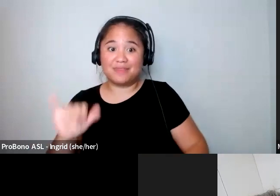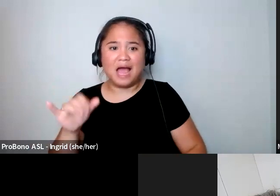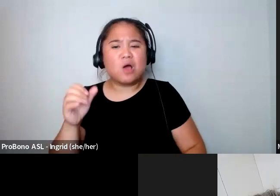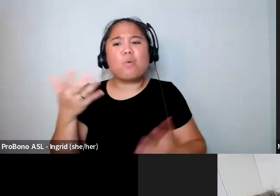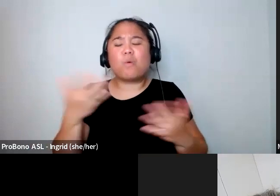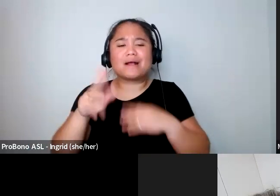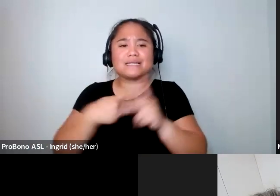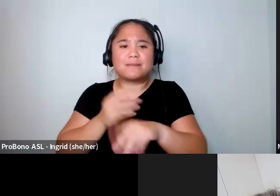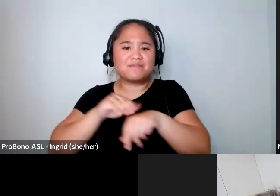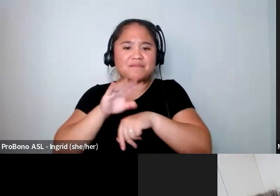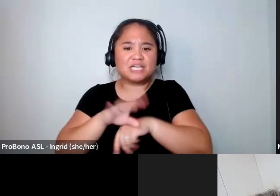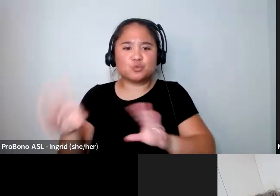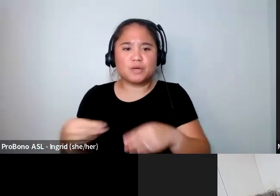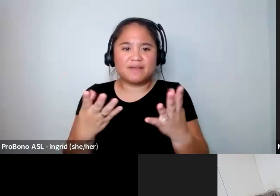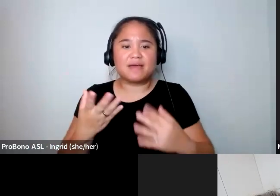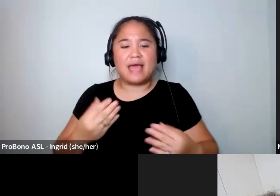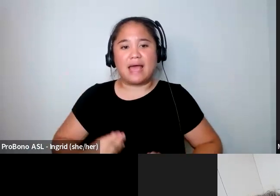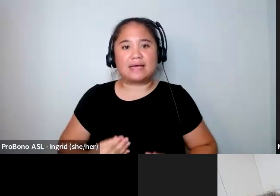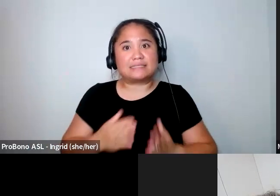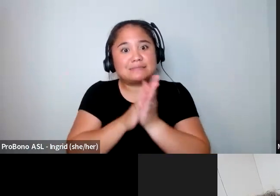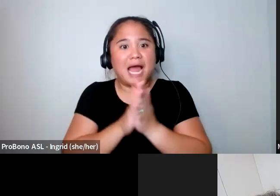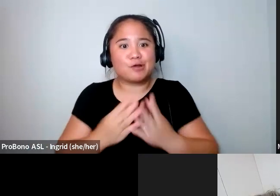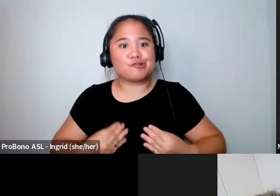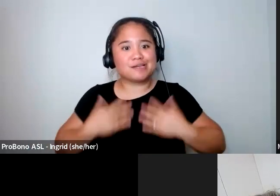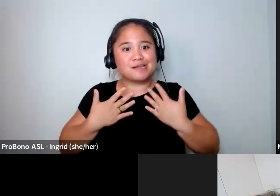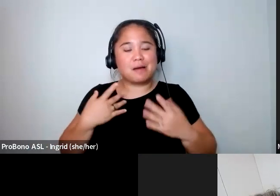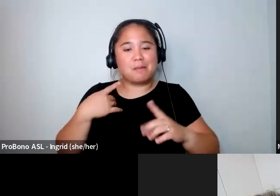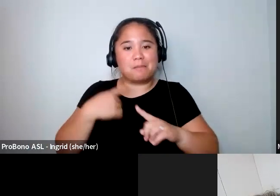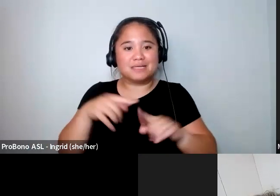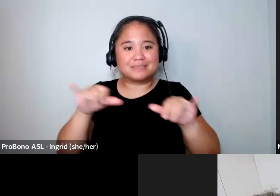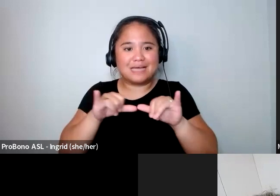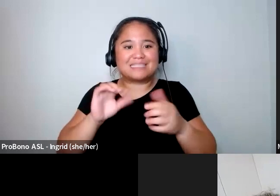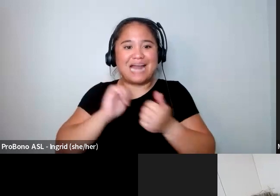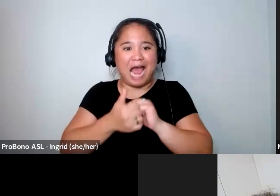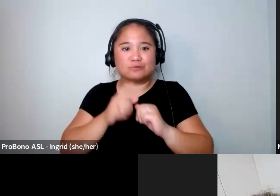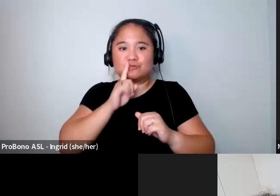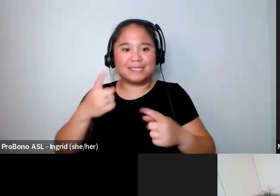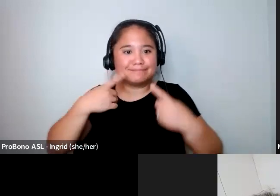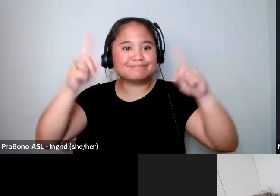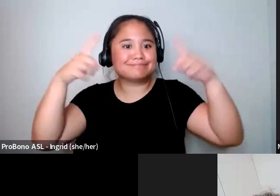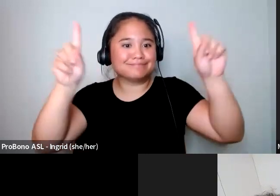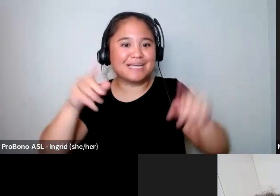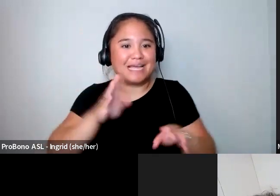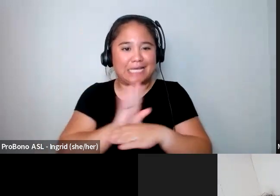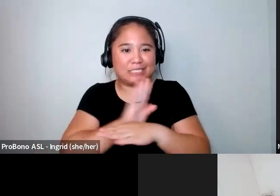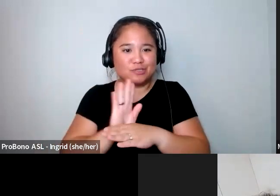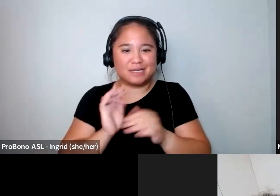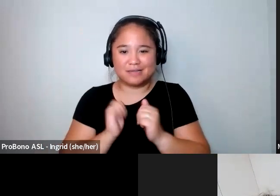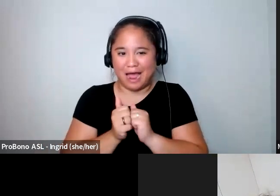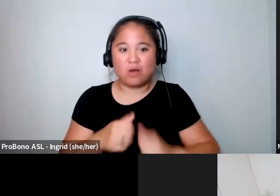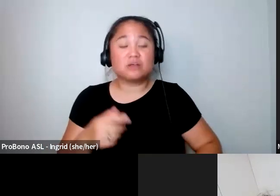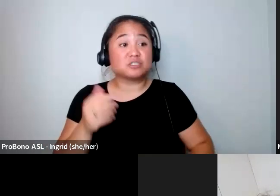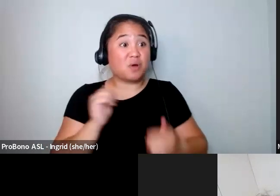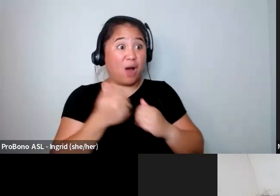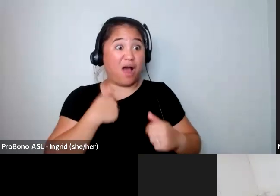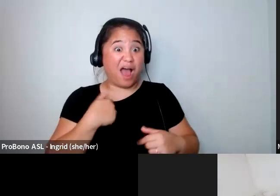you give aspiring plus size models and how to break into the industry well i mean how i broke into the industry